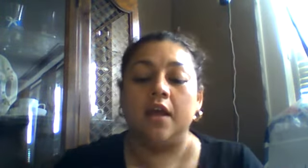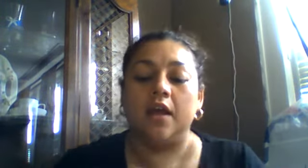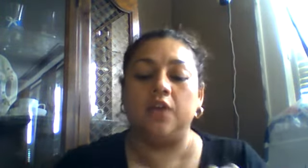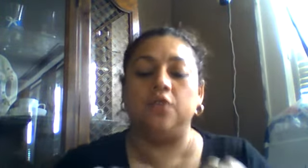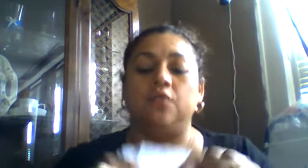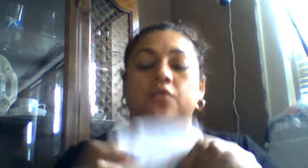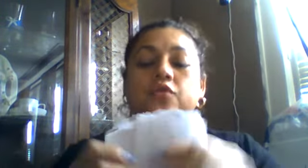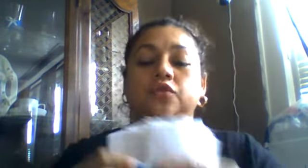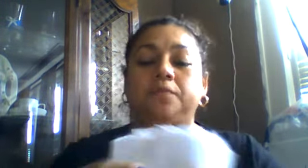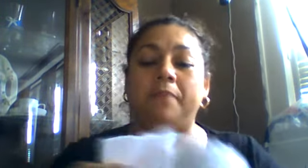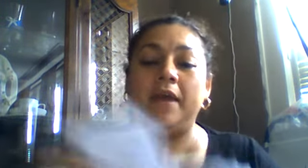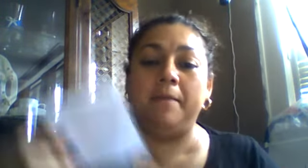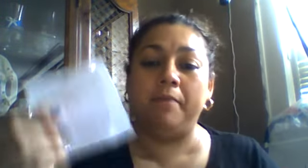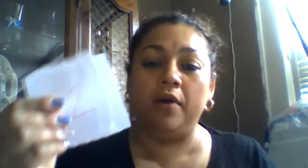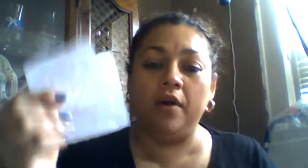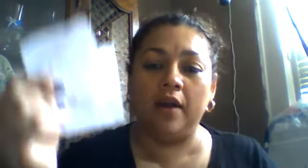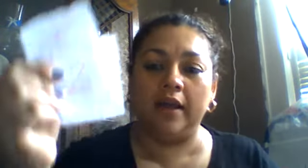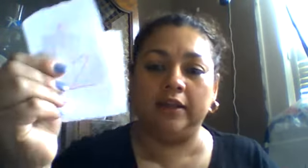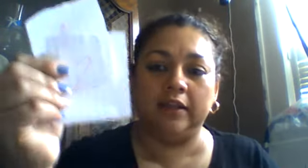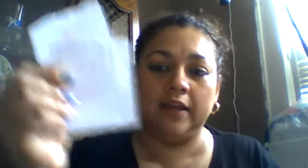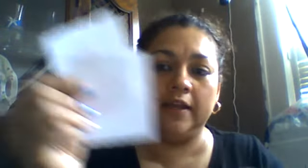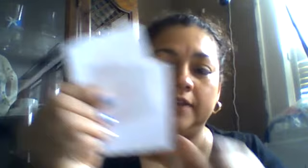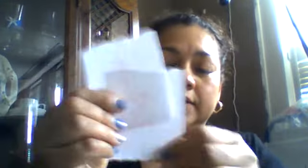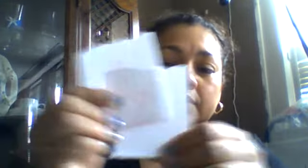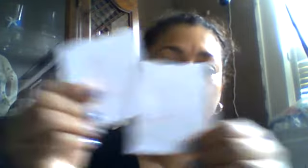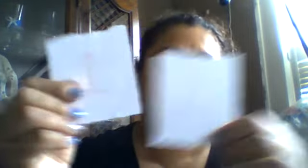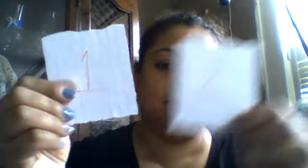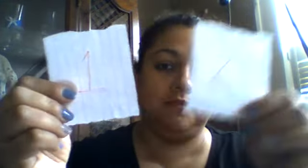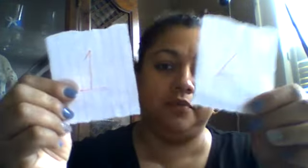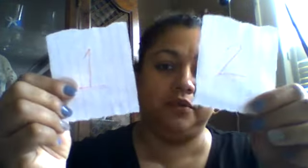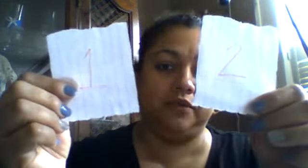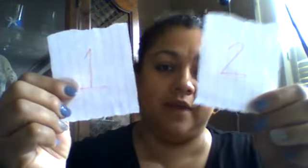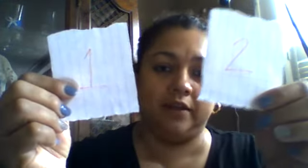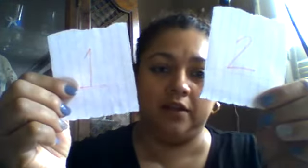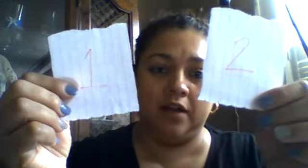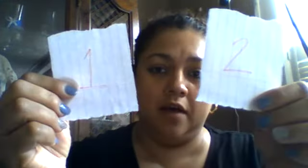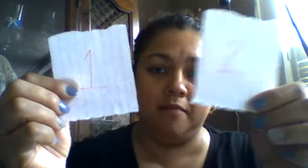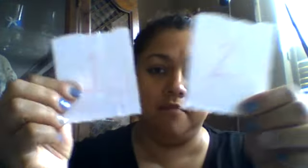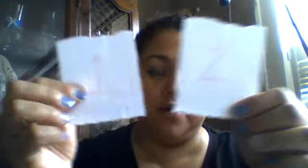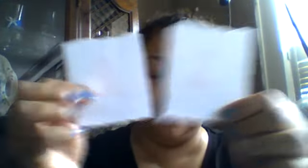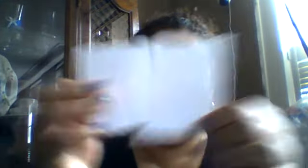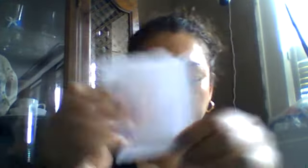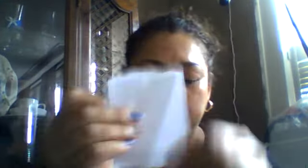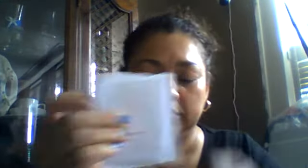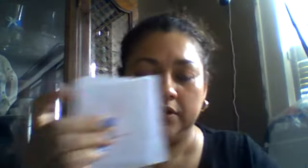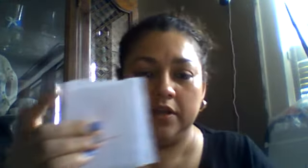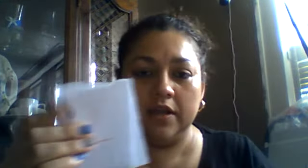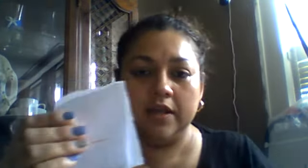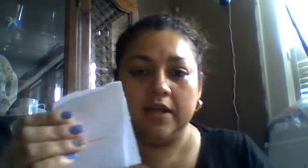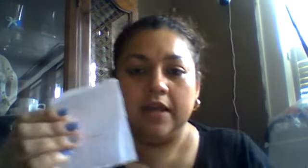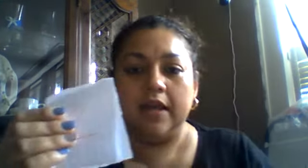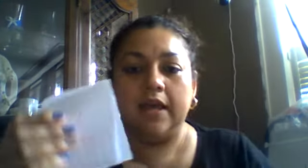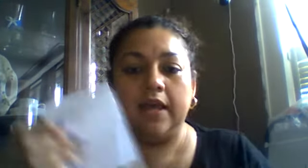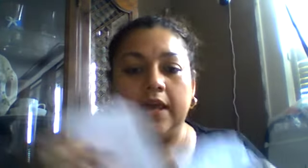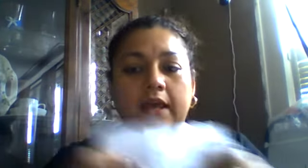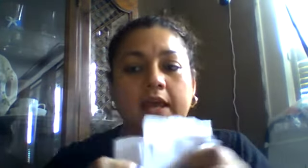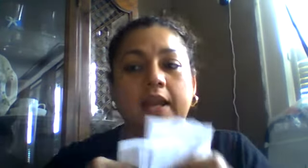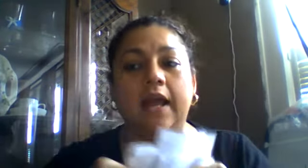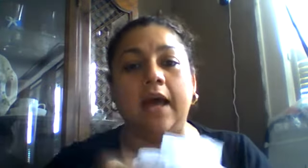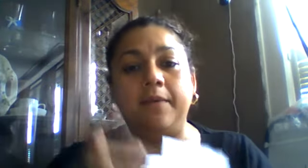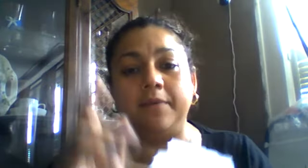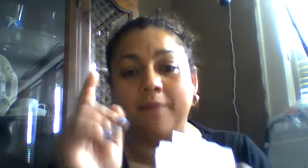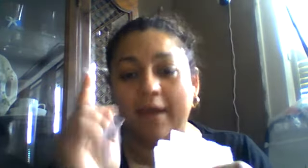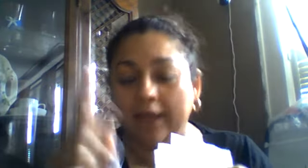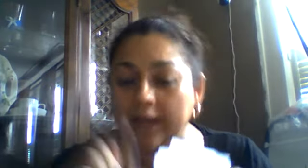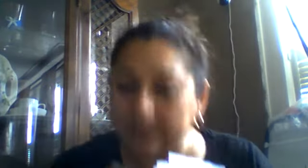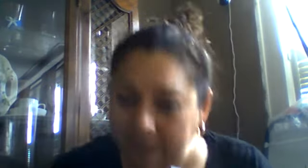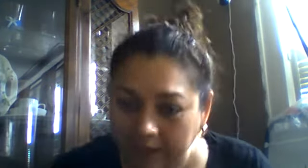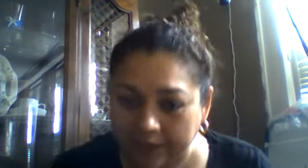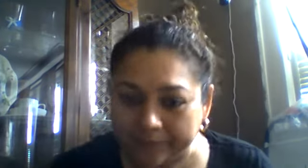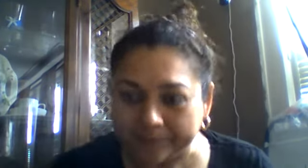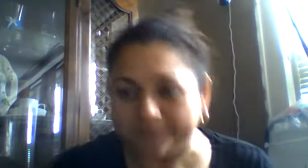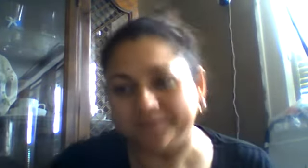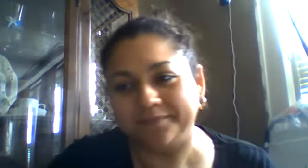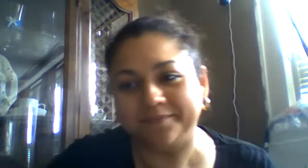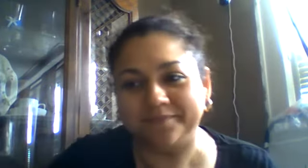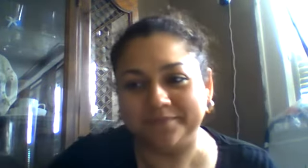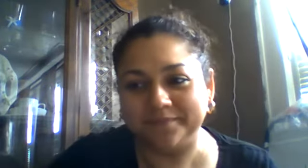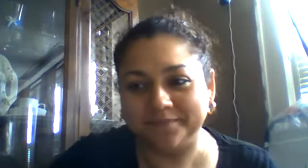And you could use paper like this. Write the numbers. And I'll be back in a second. Okay.